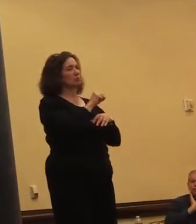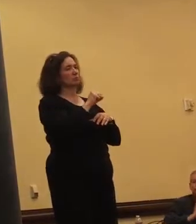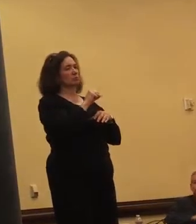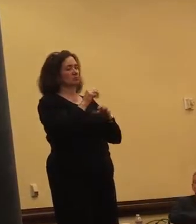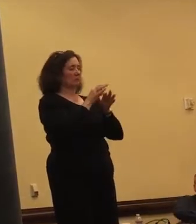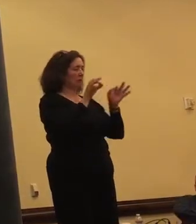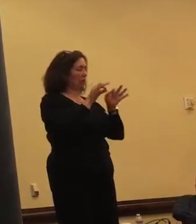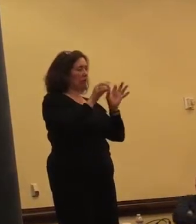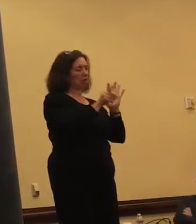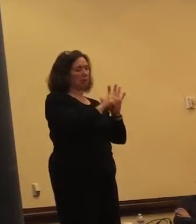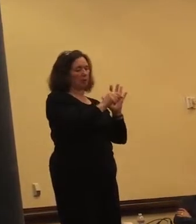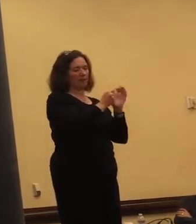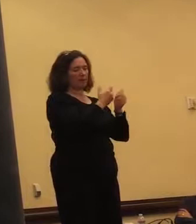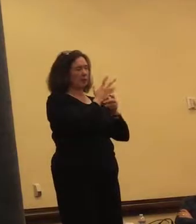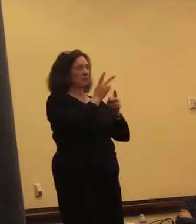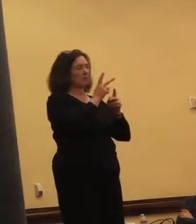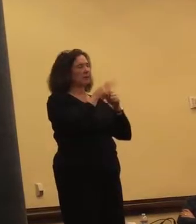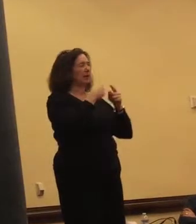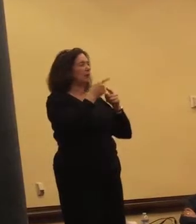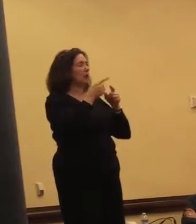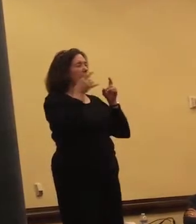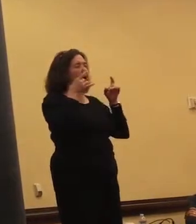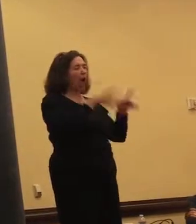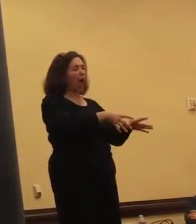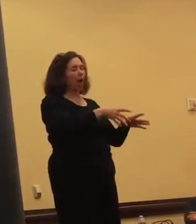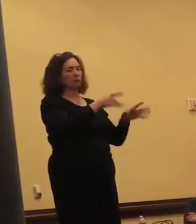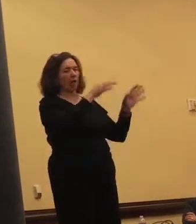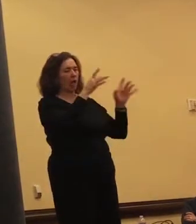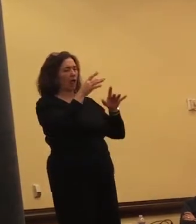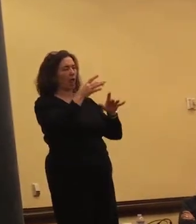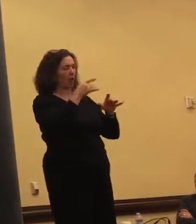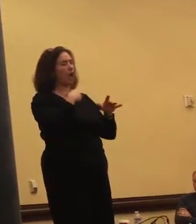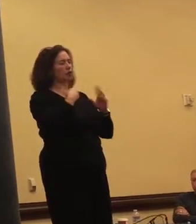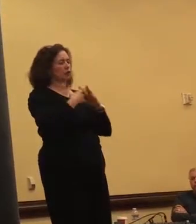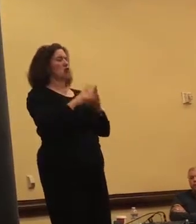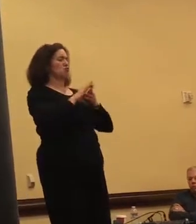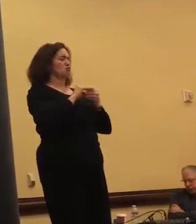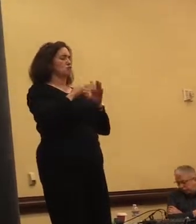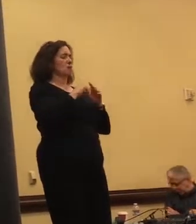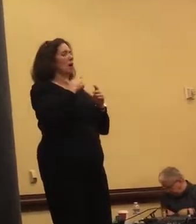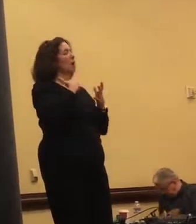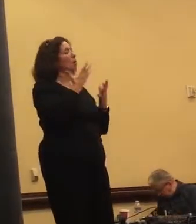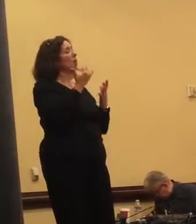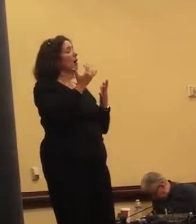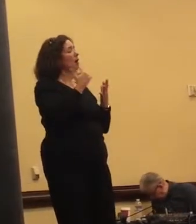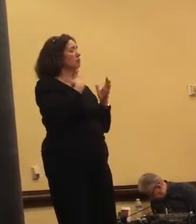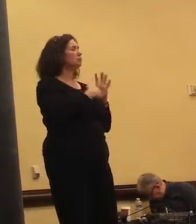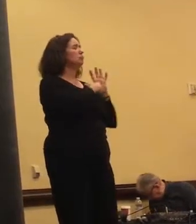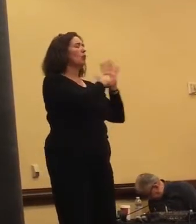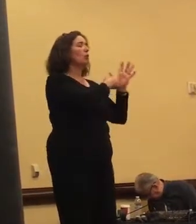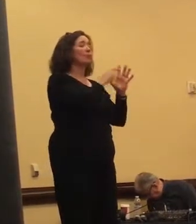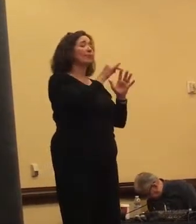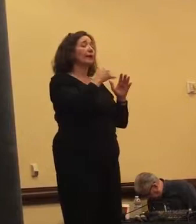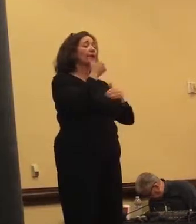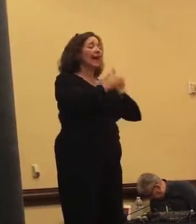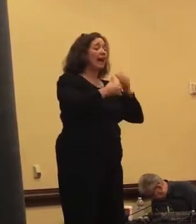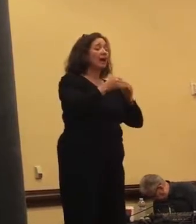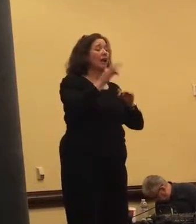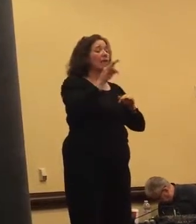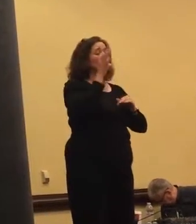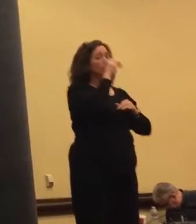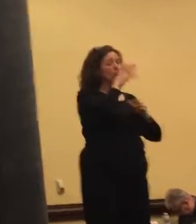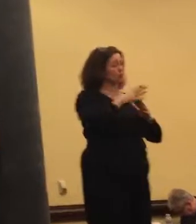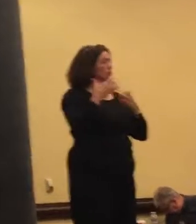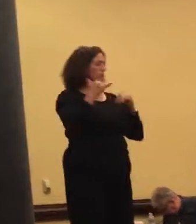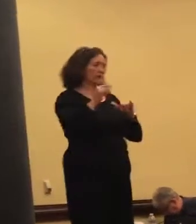I want to show my listeners that the kindness of strangers still exists.